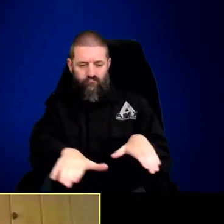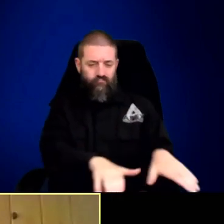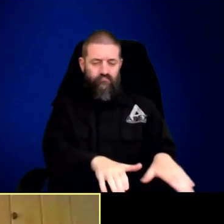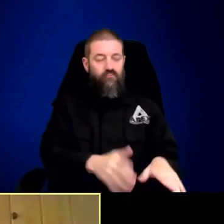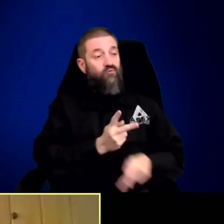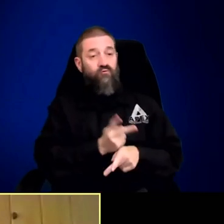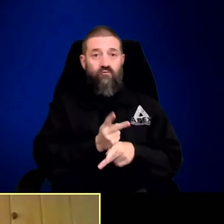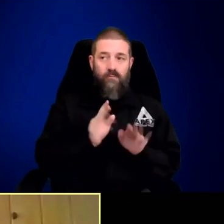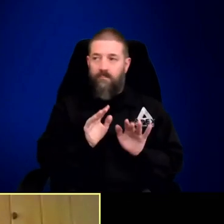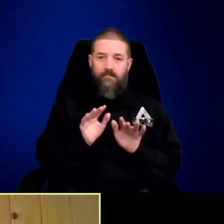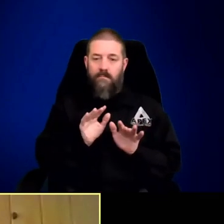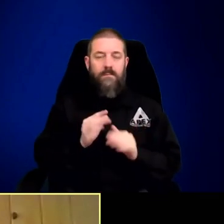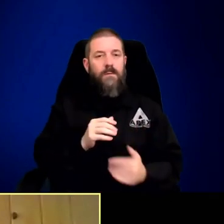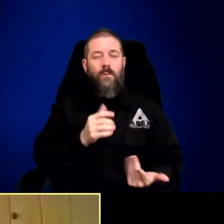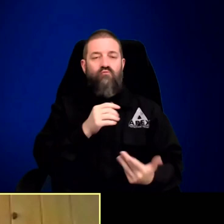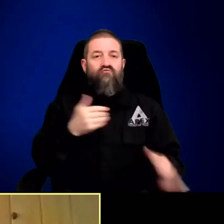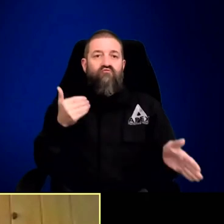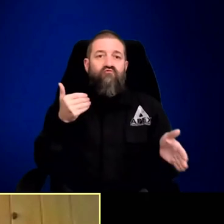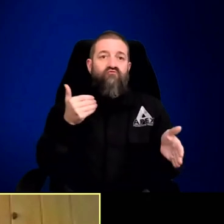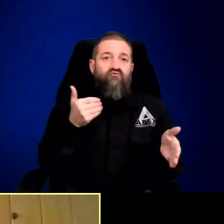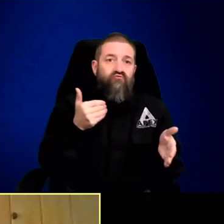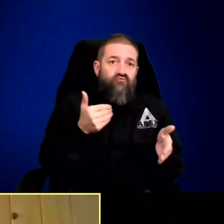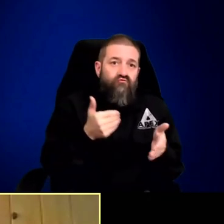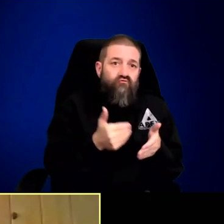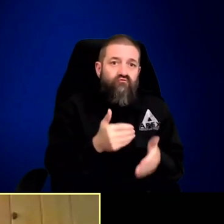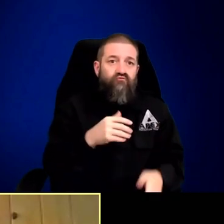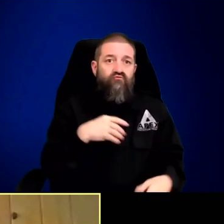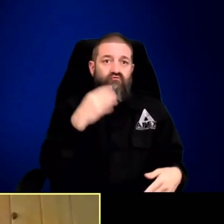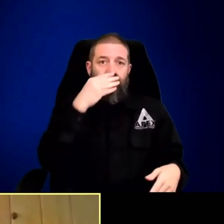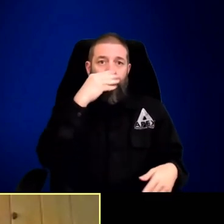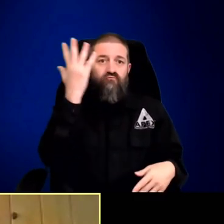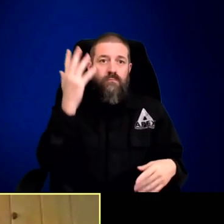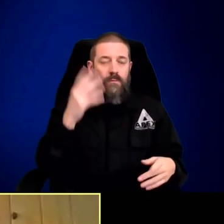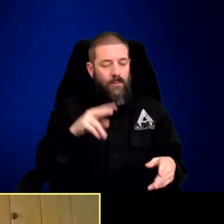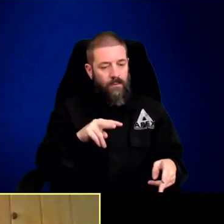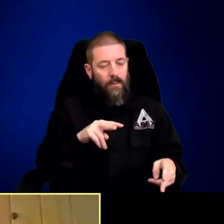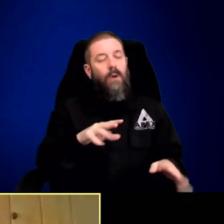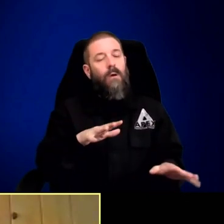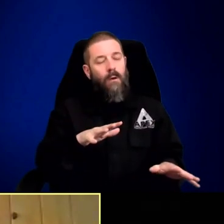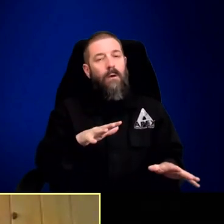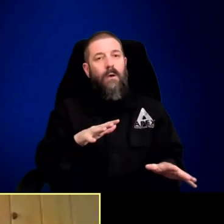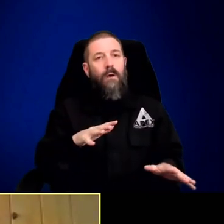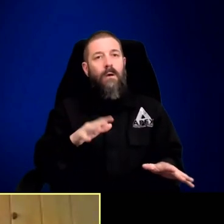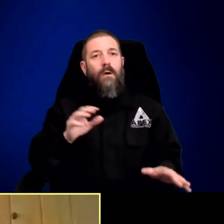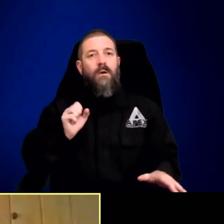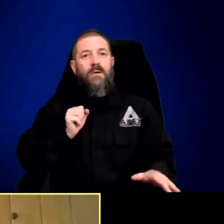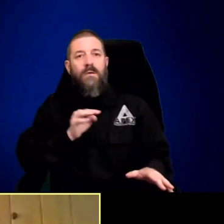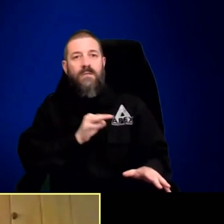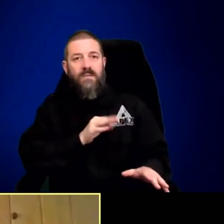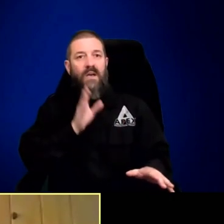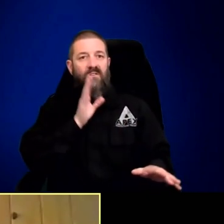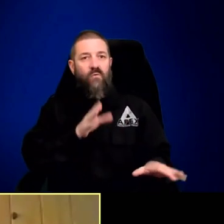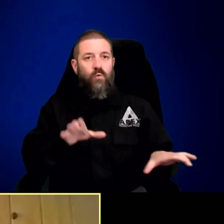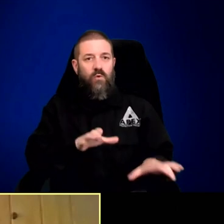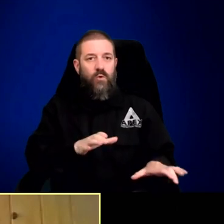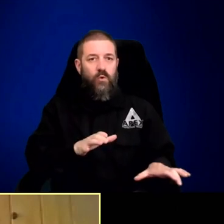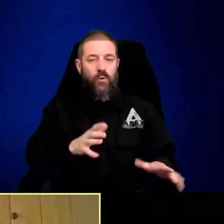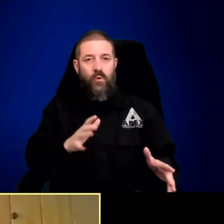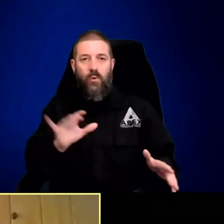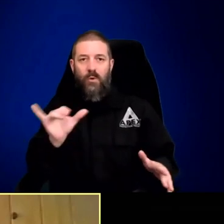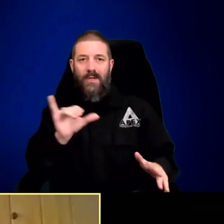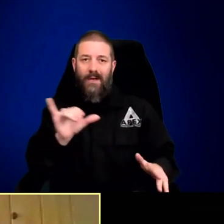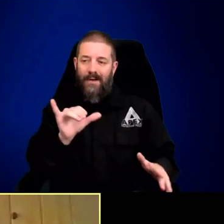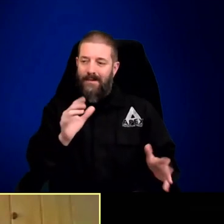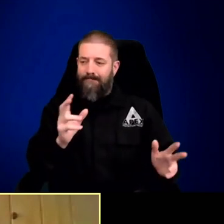is lingering on the road or doesn't really seem to have the normal precaution about